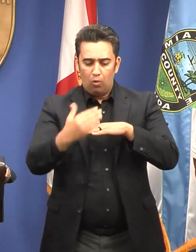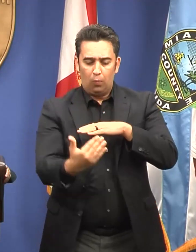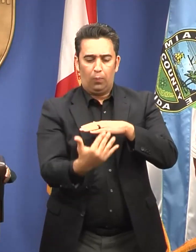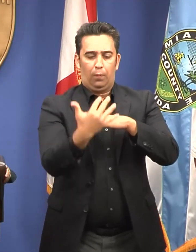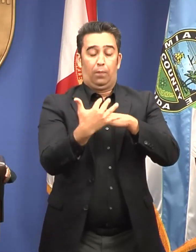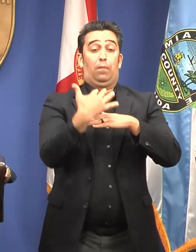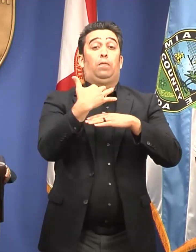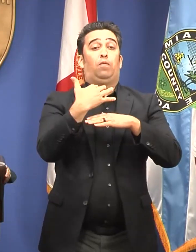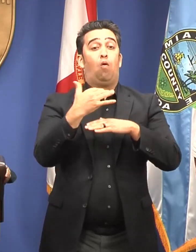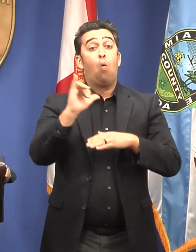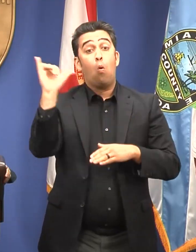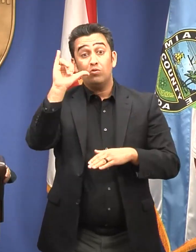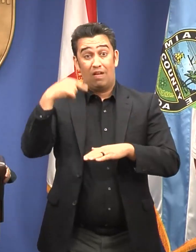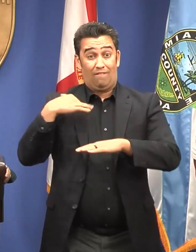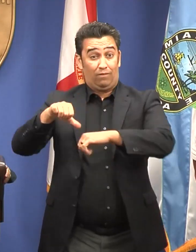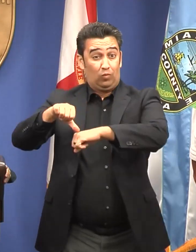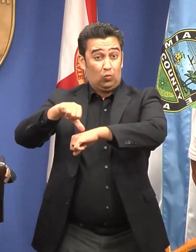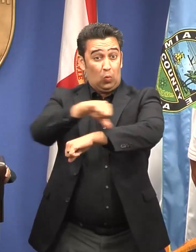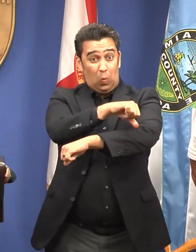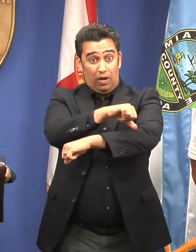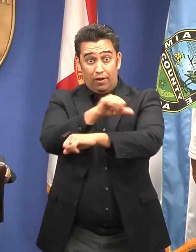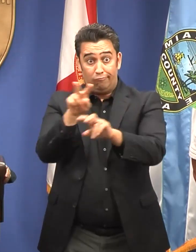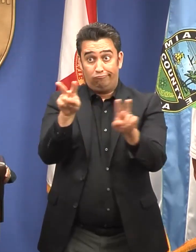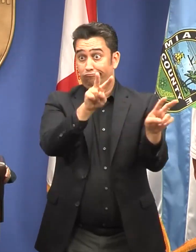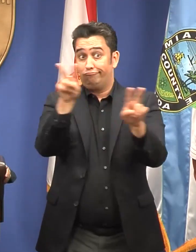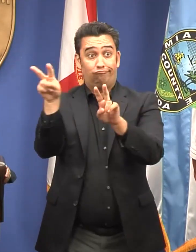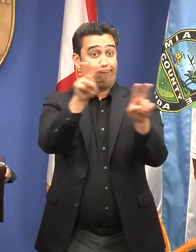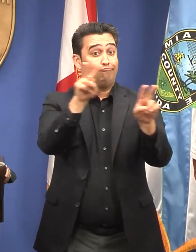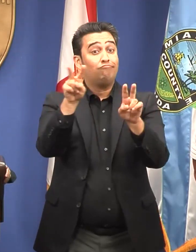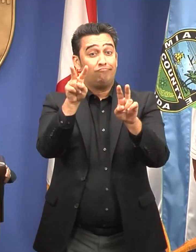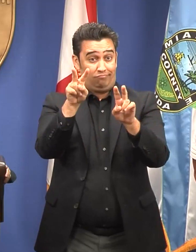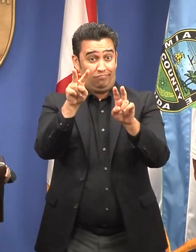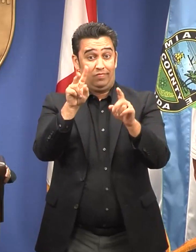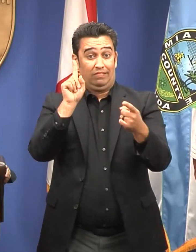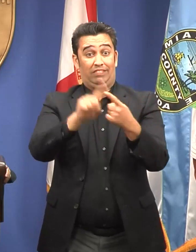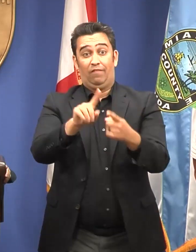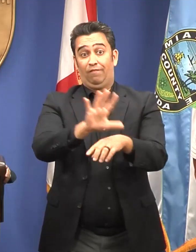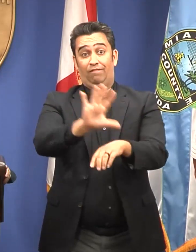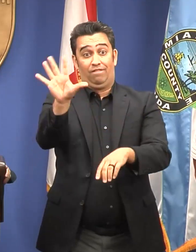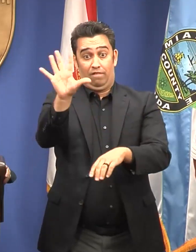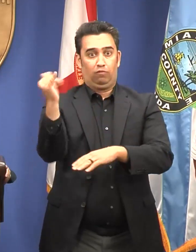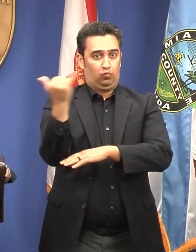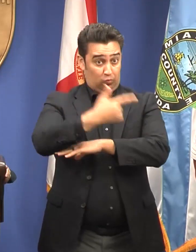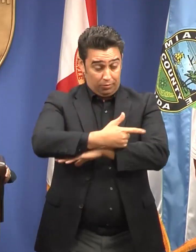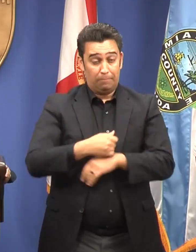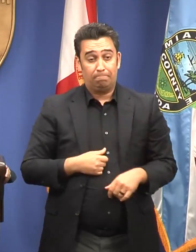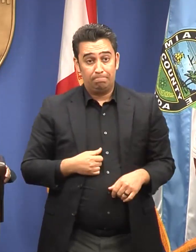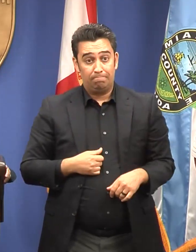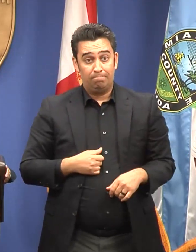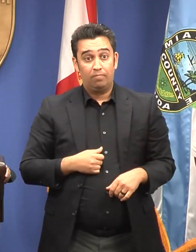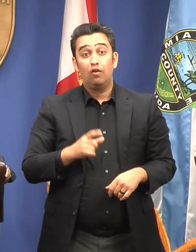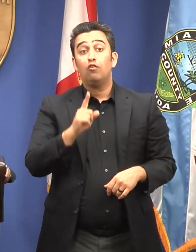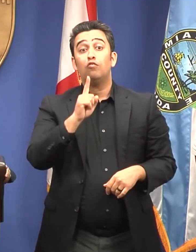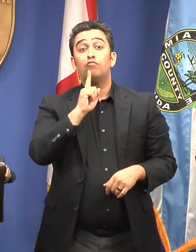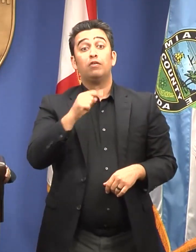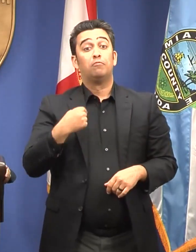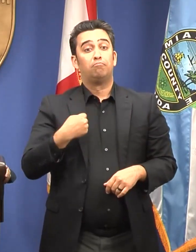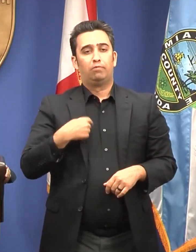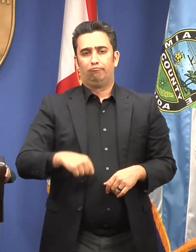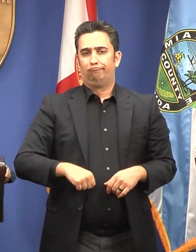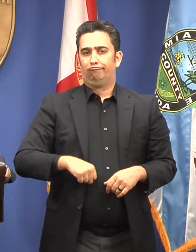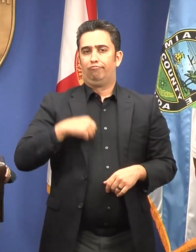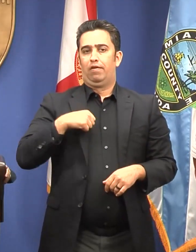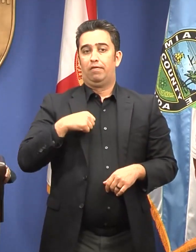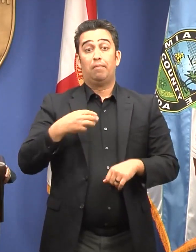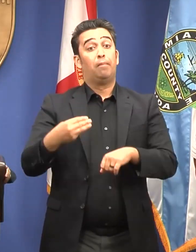a tornado watch is in effect county-wide until 5 p.m. today. I'm very proud of the steps that